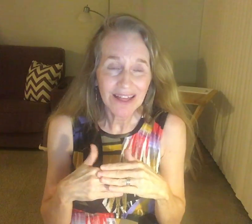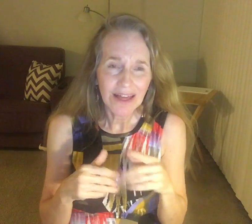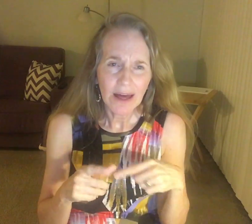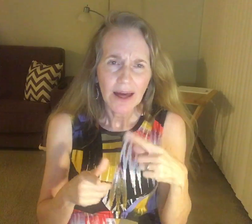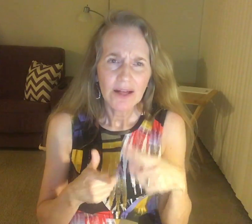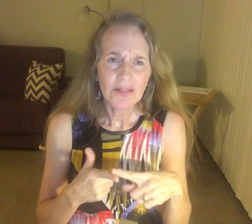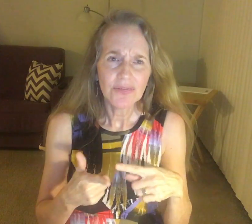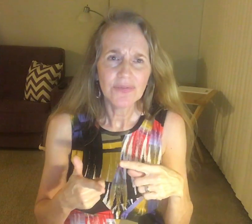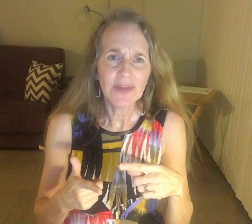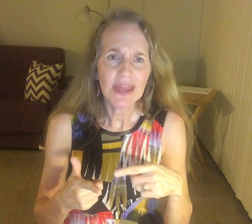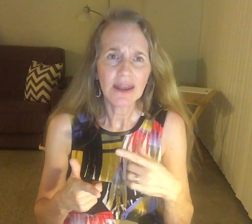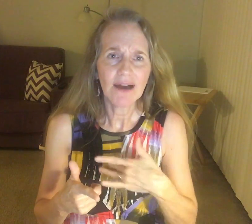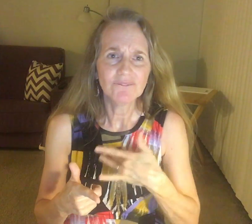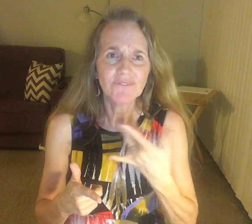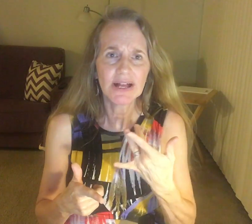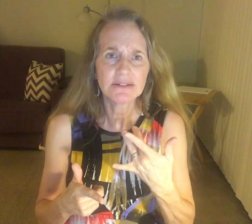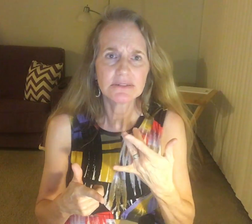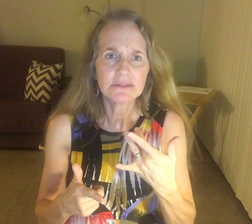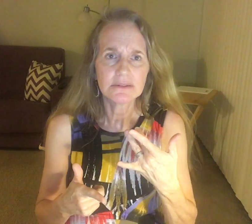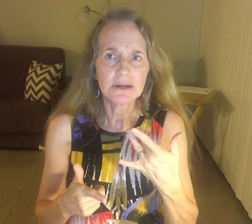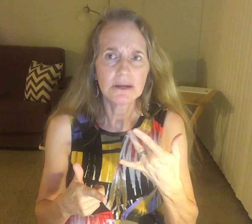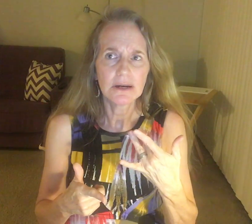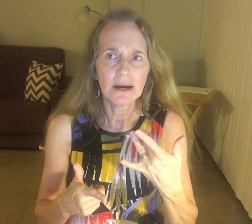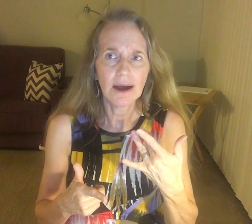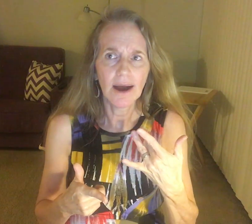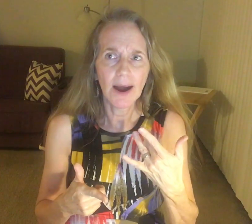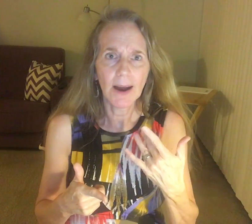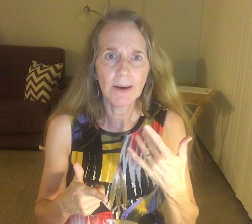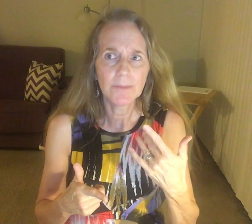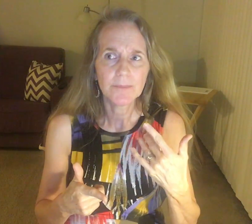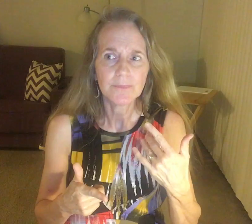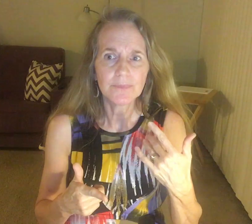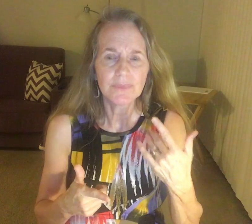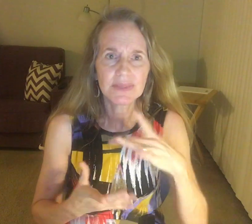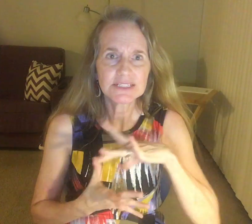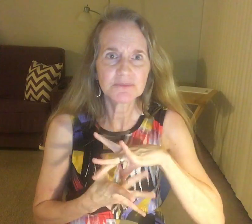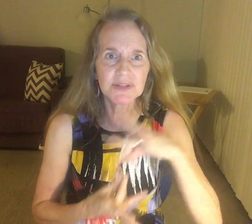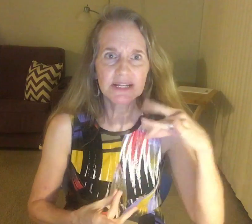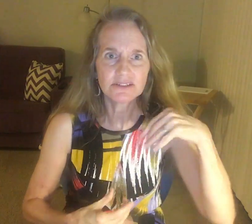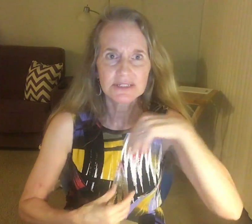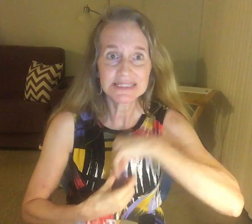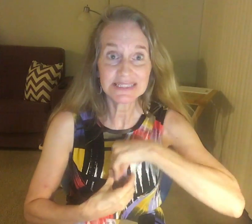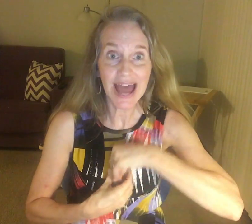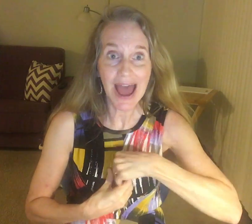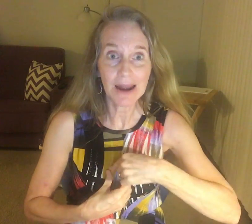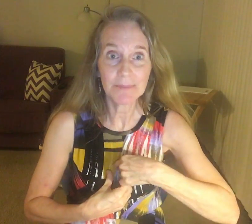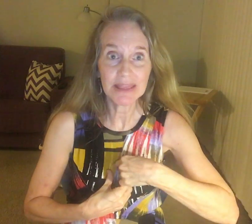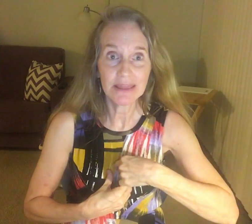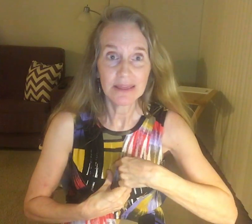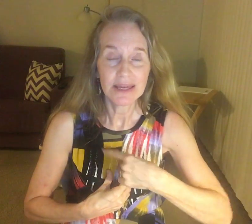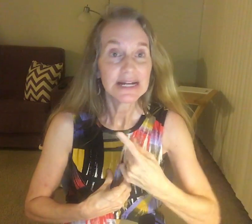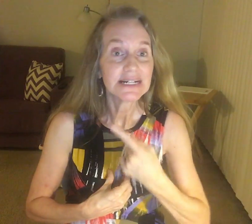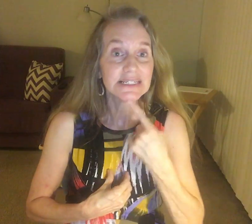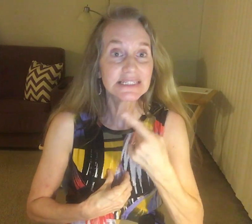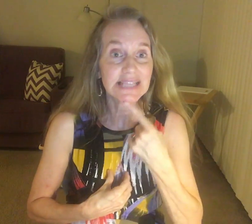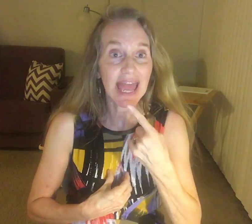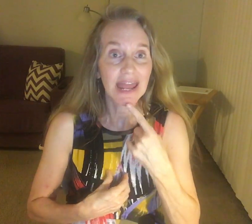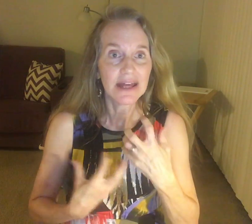then I felt, um, disappeared, and found me, saying,